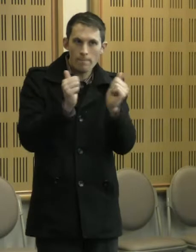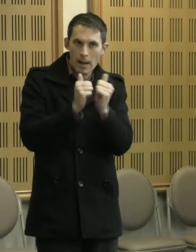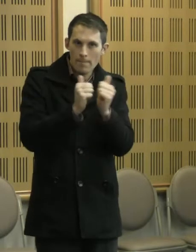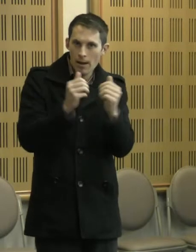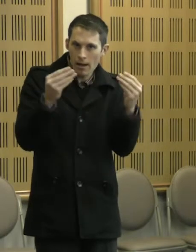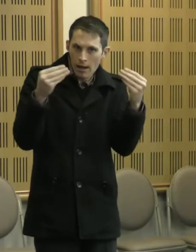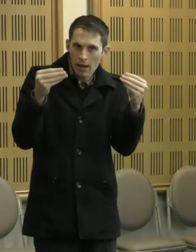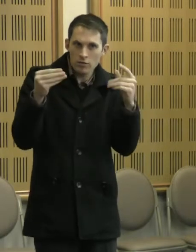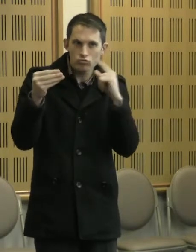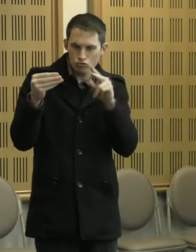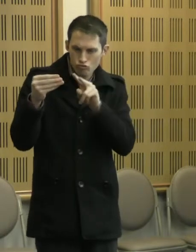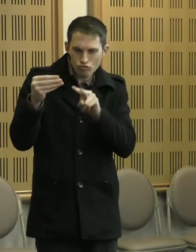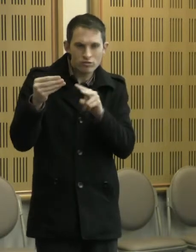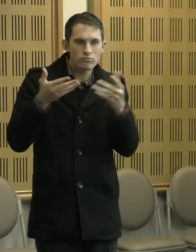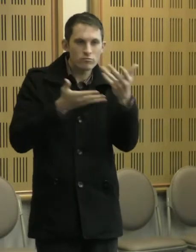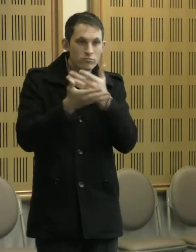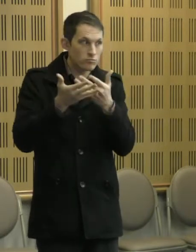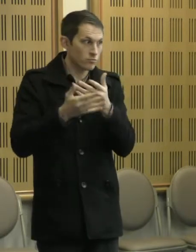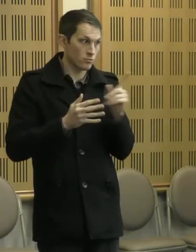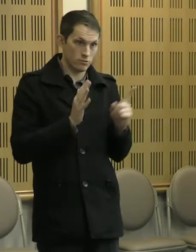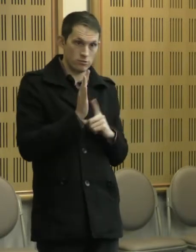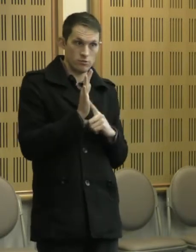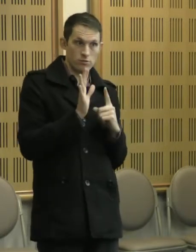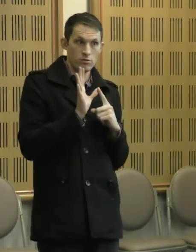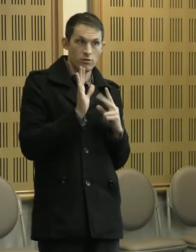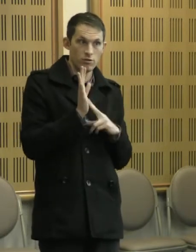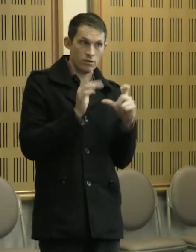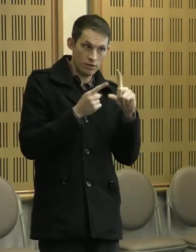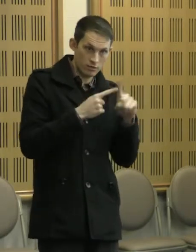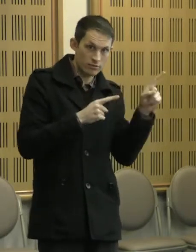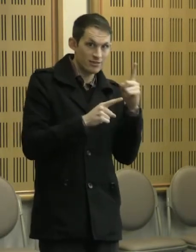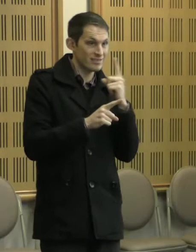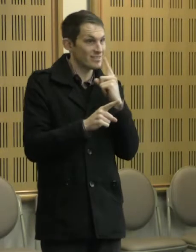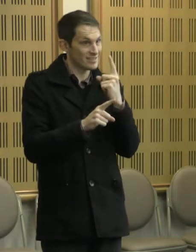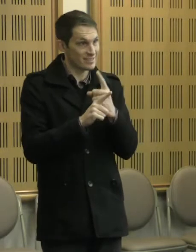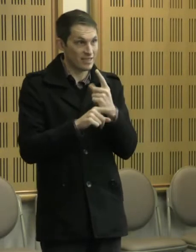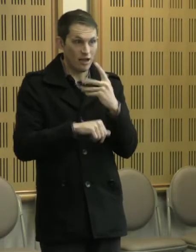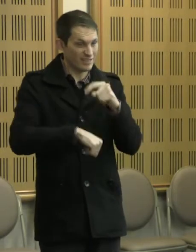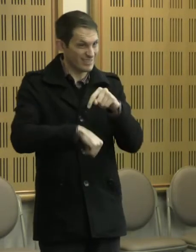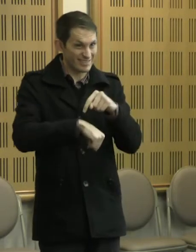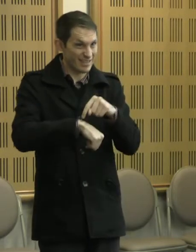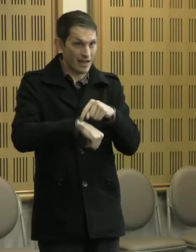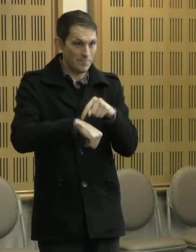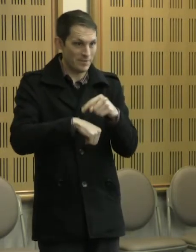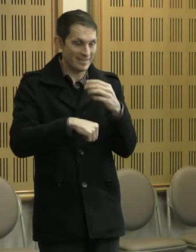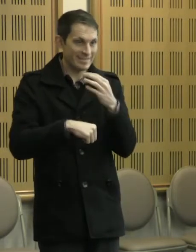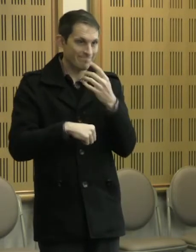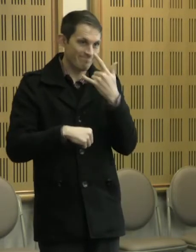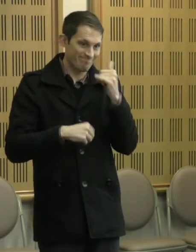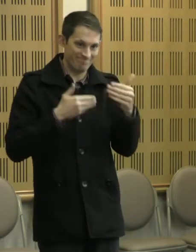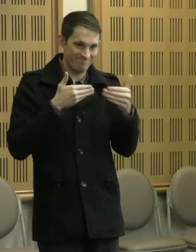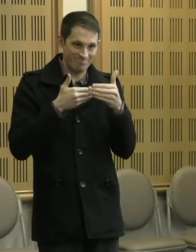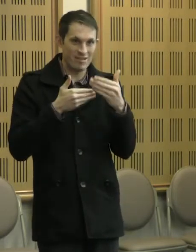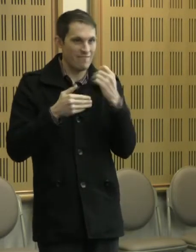here. We have not as much time as I hope so we'll have to do a quick time for questions and um, yeah,